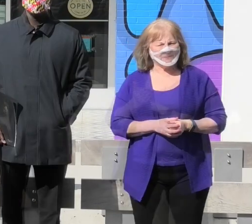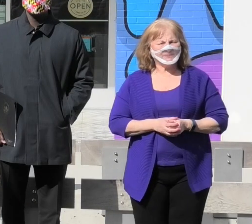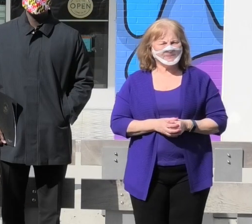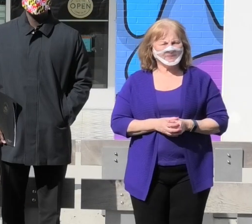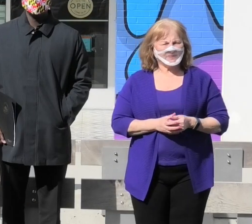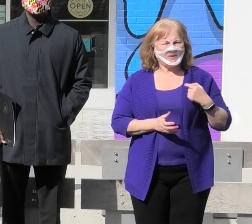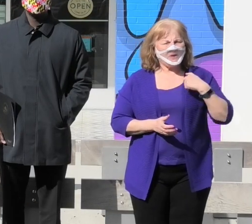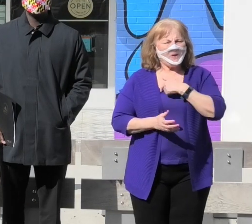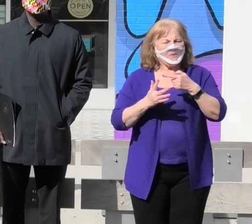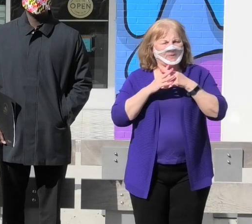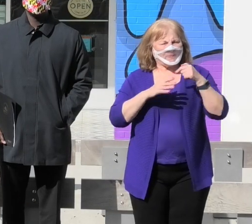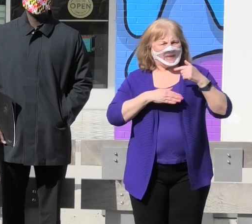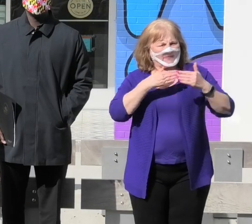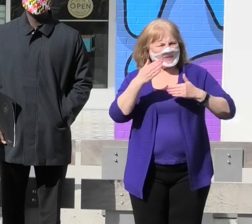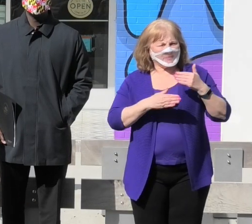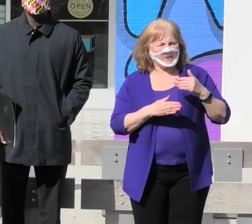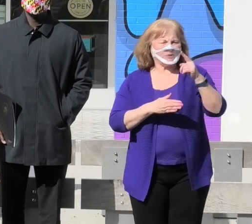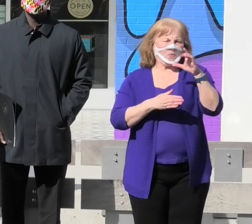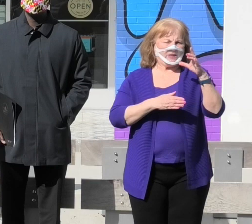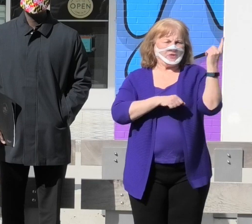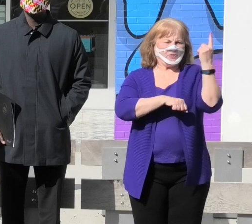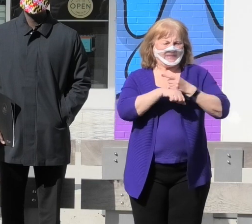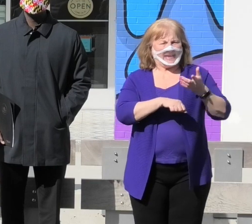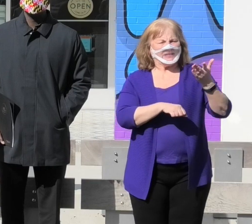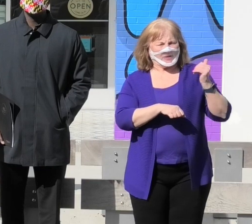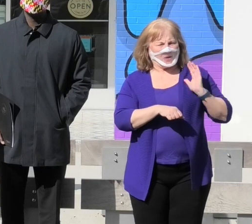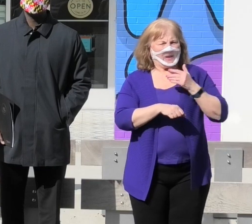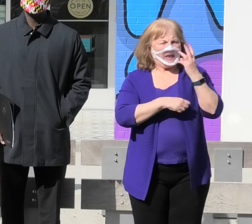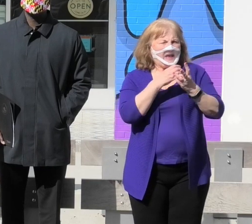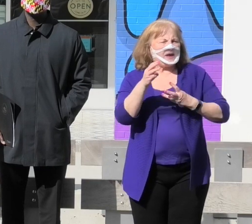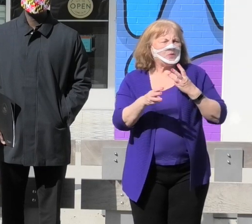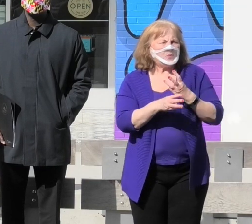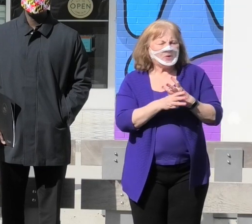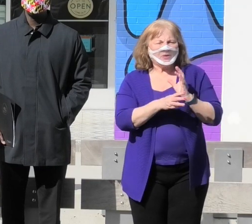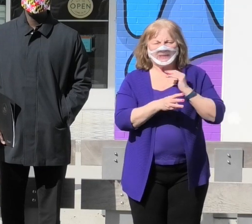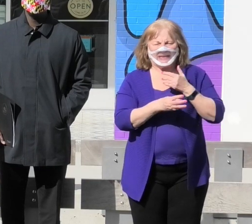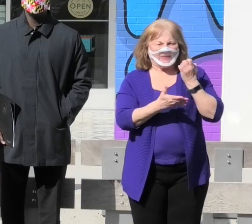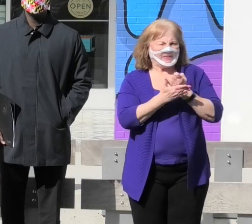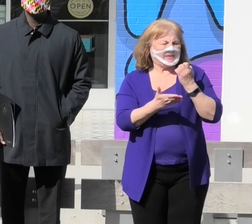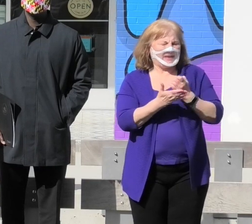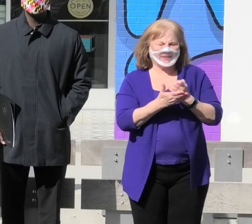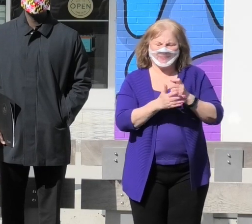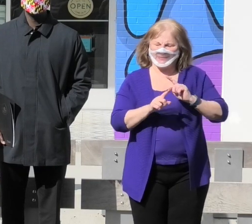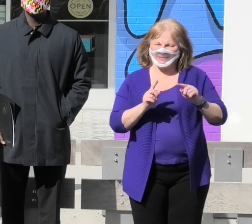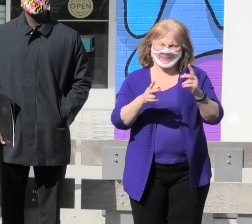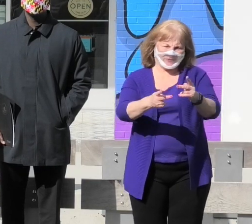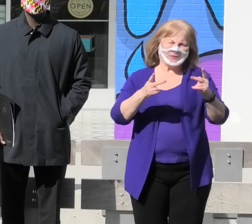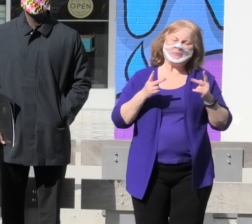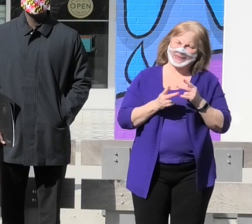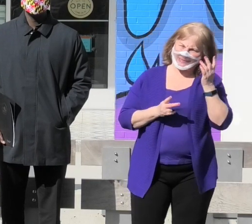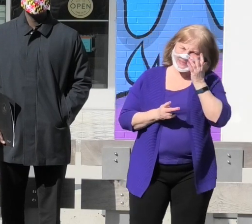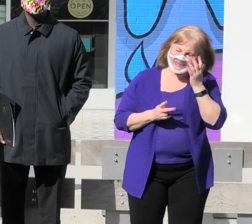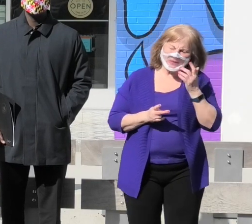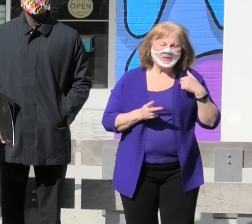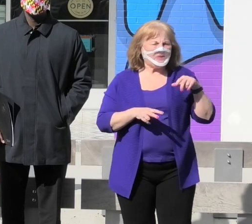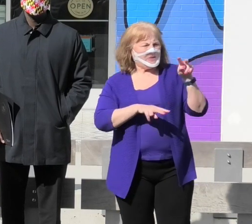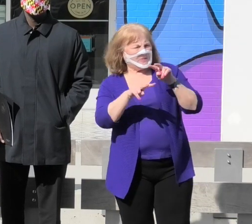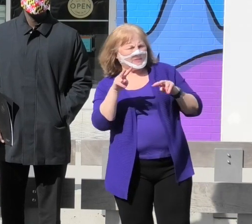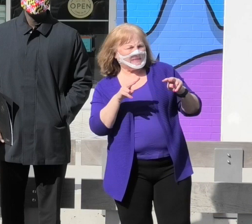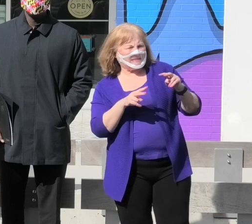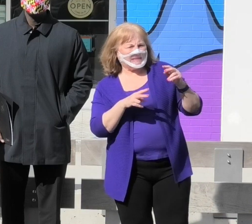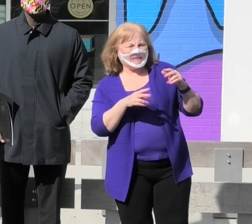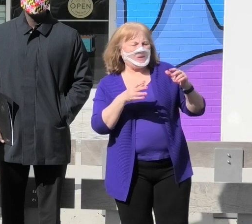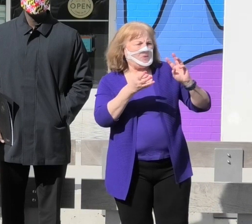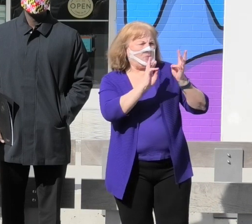When we began this process over 100 days ago, our world and economy was in a much different place. We were seeing weather